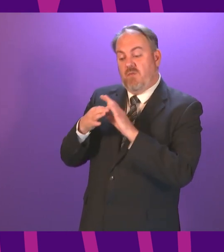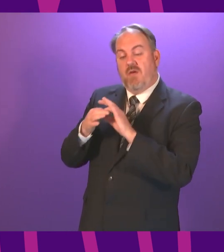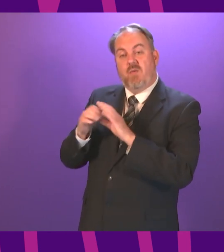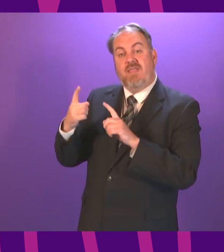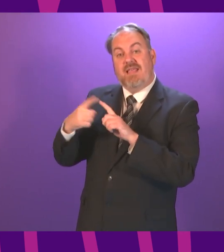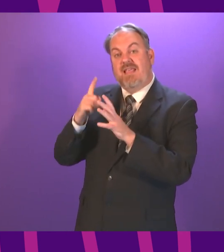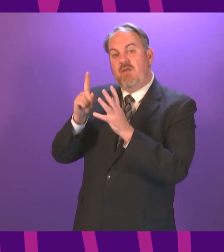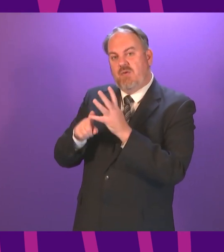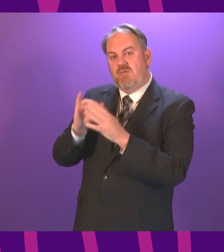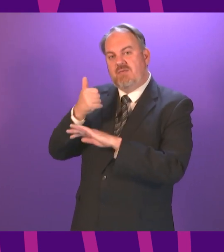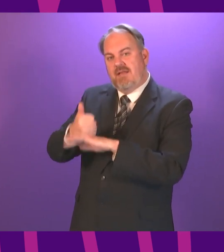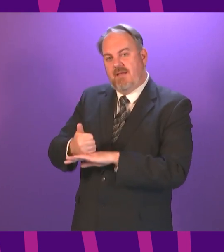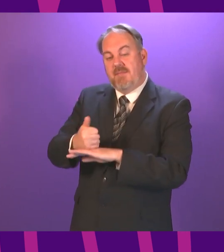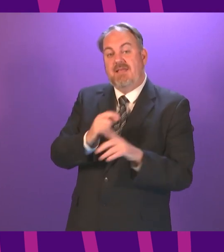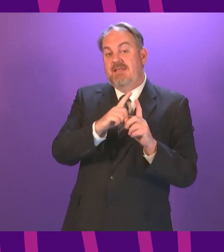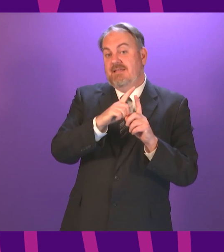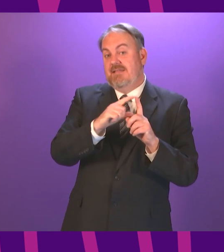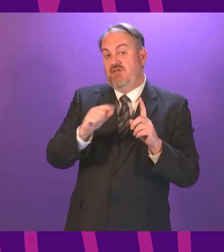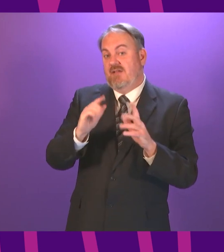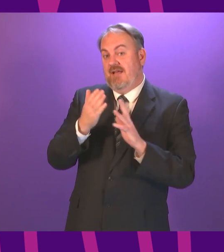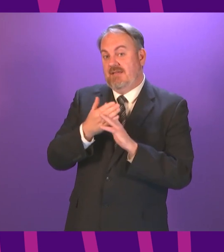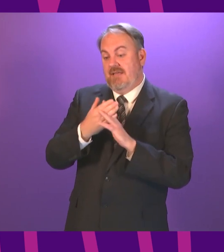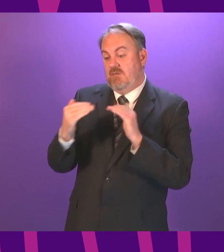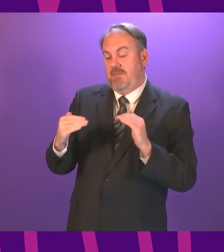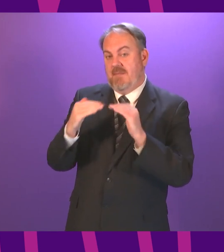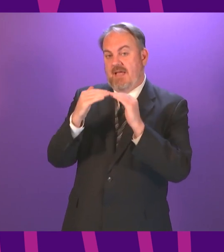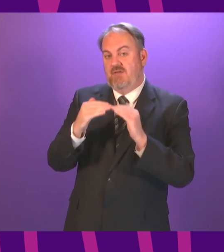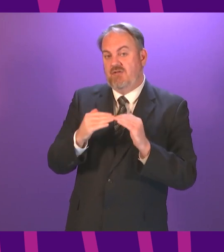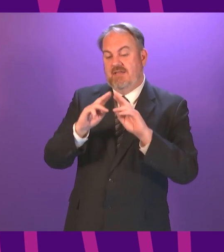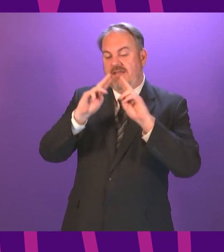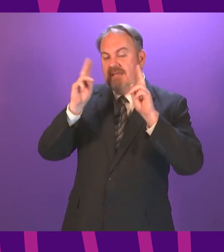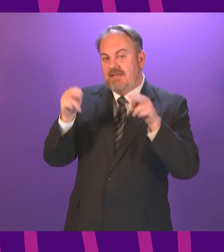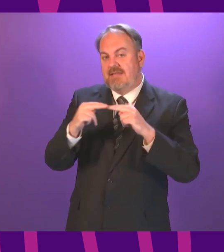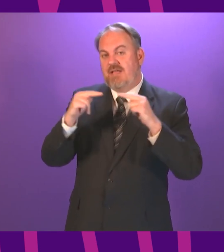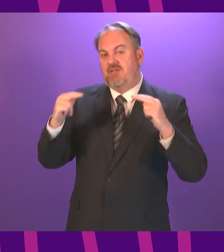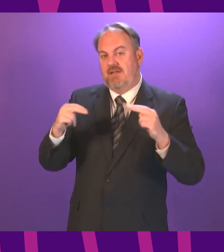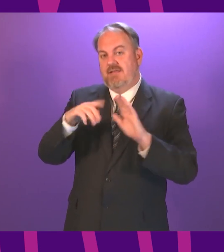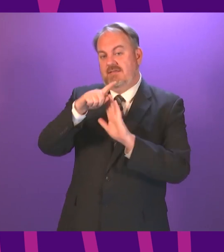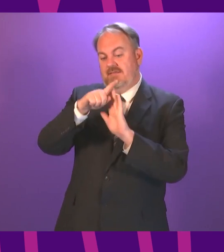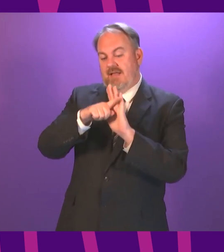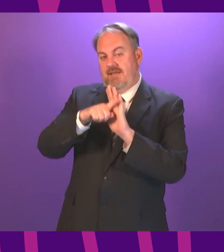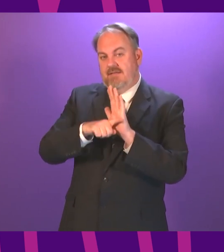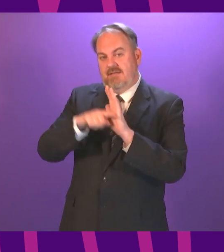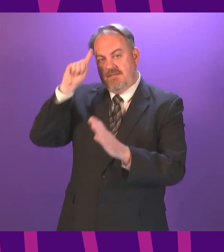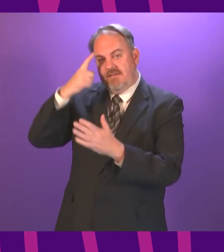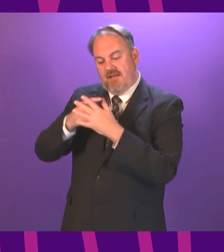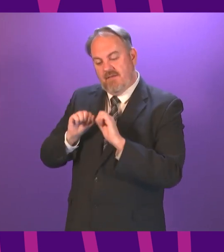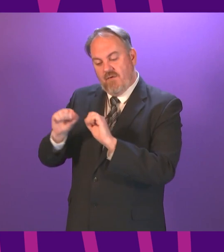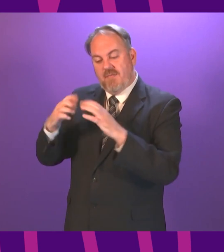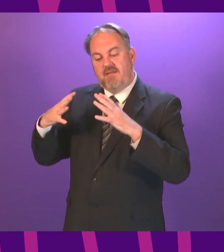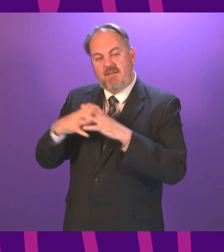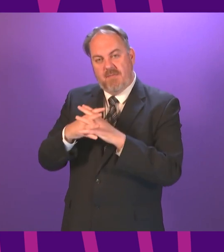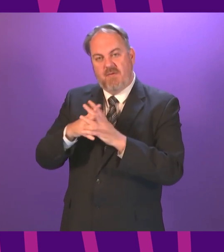interoperable digital solution that aligns with international standards being developed by the WHO. No decision has been taken on using COVID